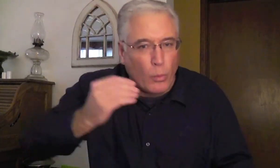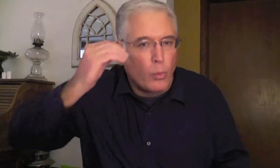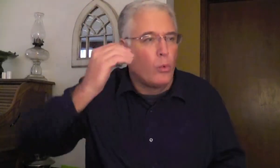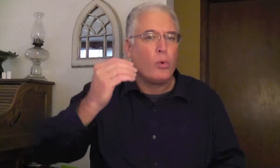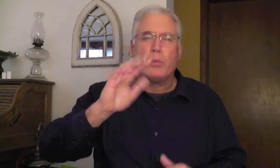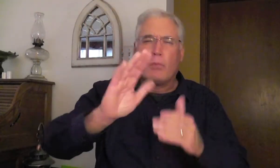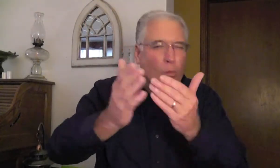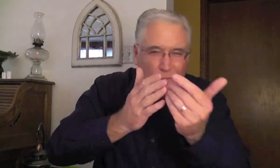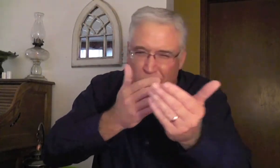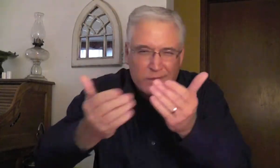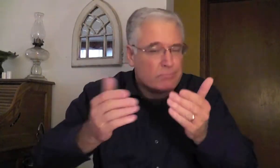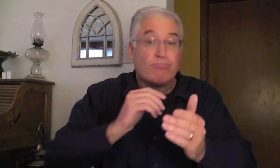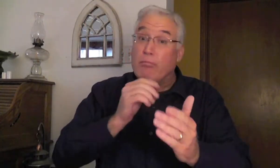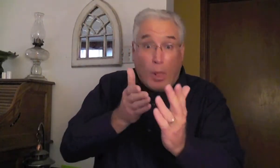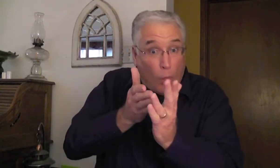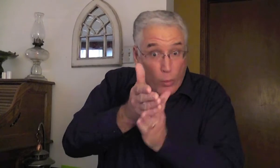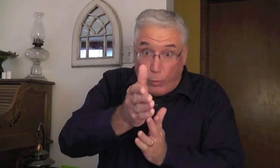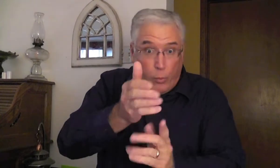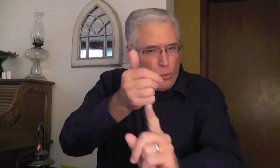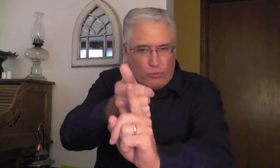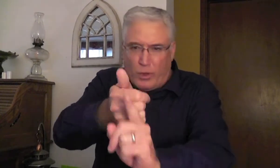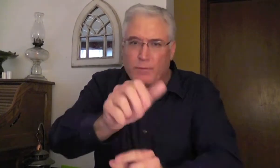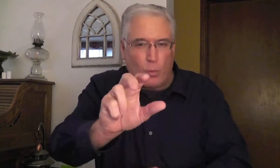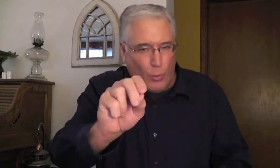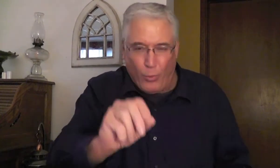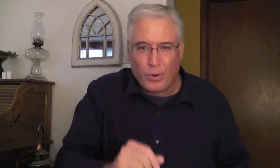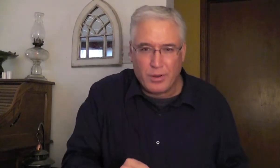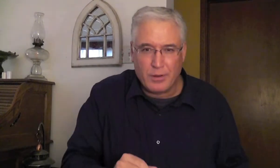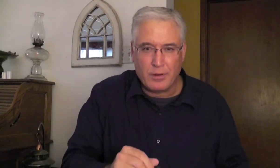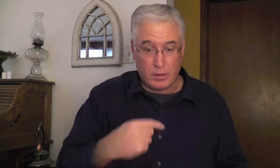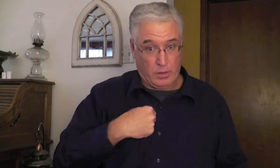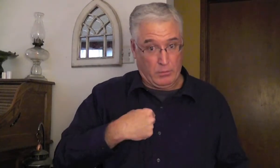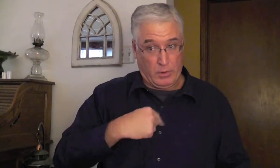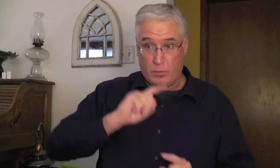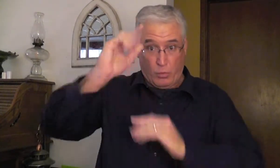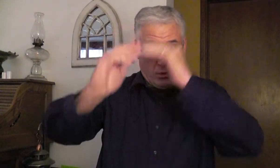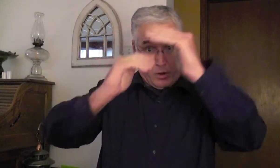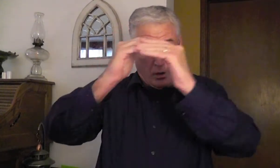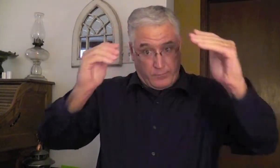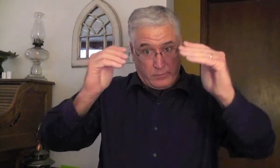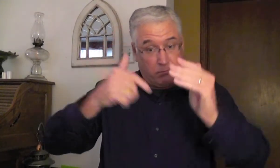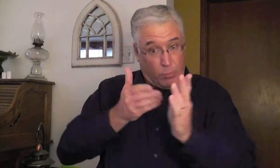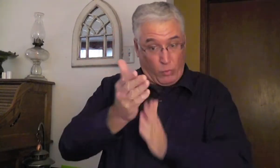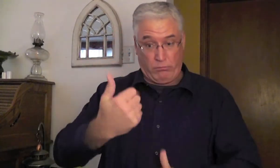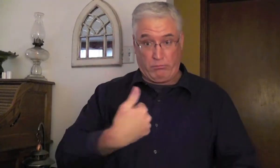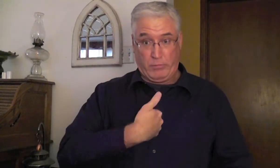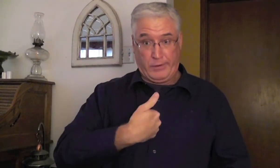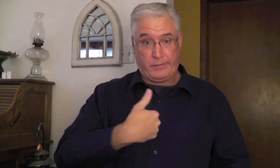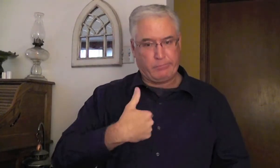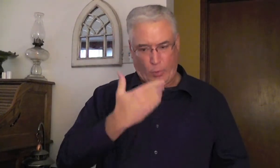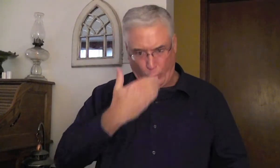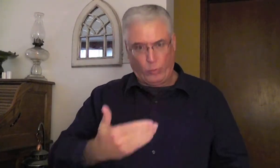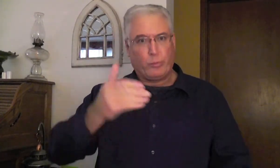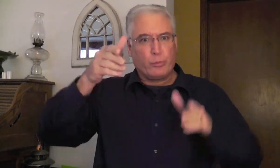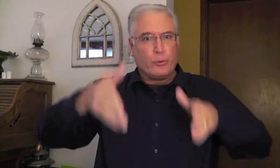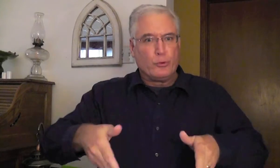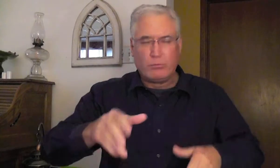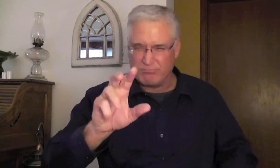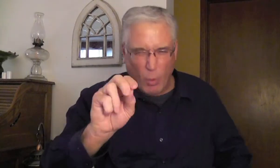your upbringing and a good home or whatever. Not through anything of yourself. Am I going to go to heaven? Because I'm a good